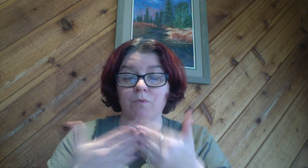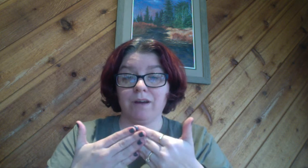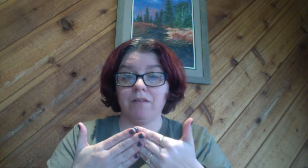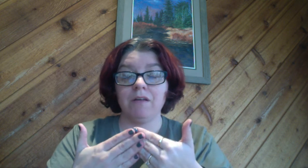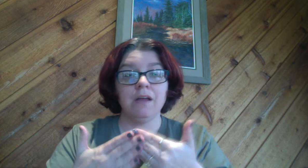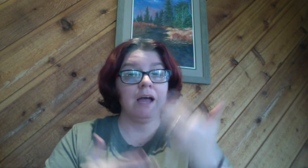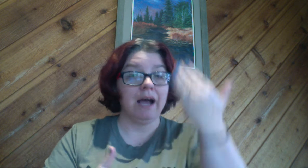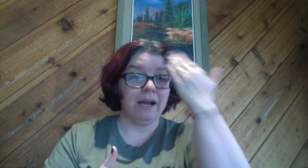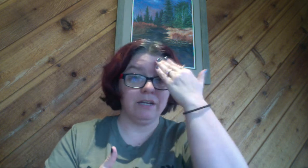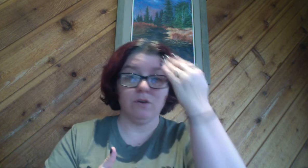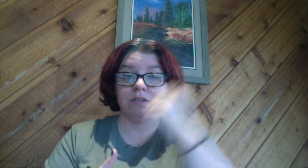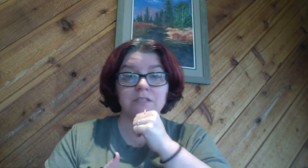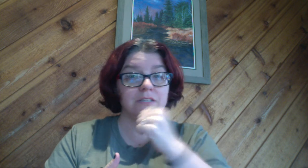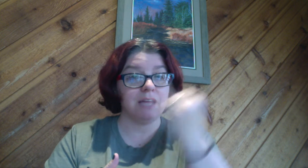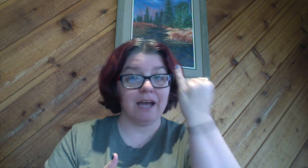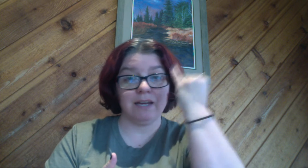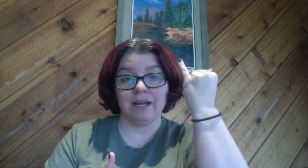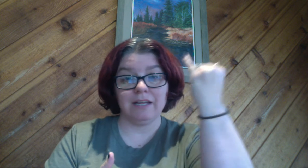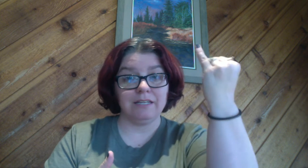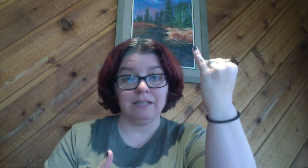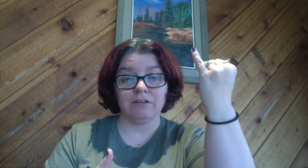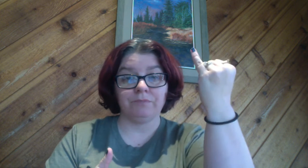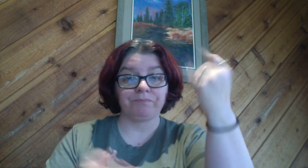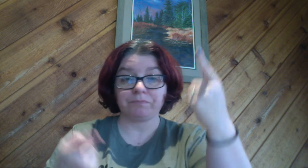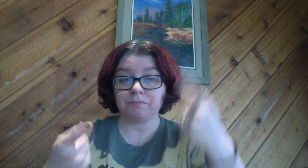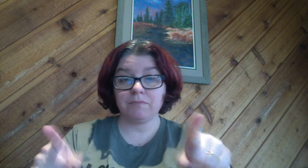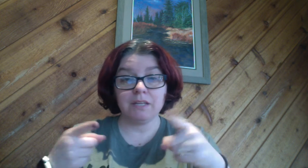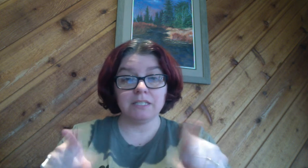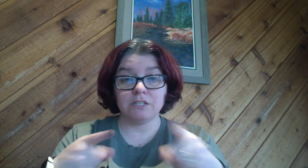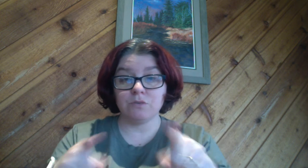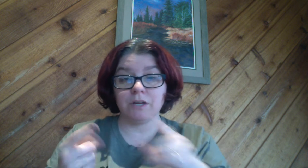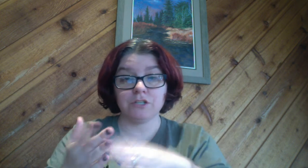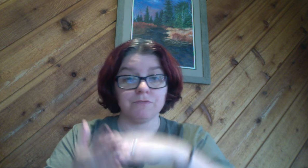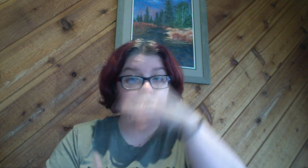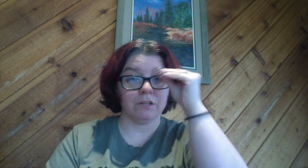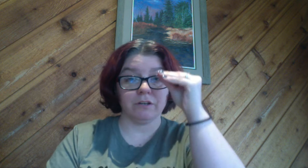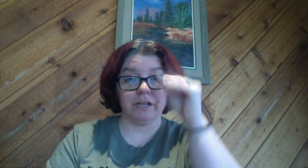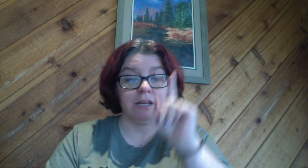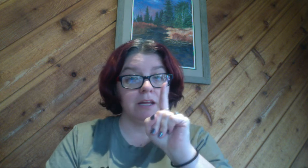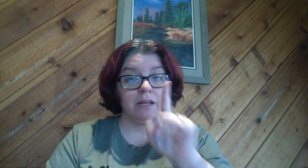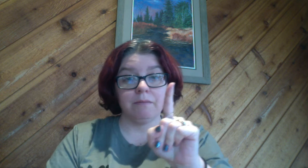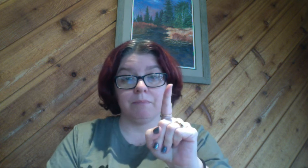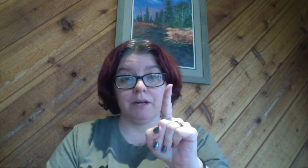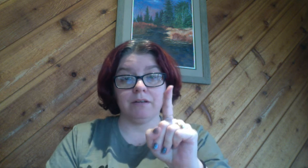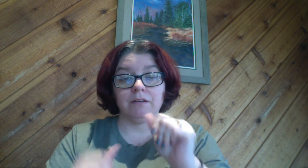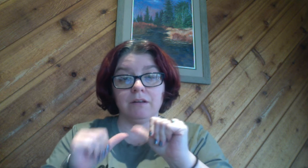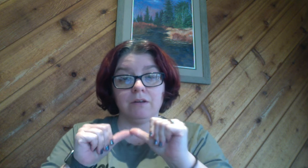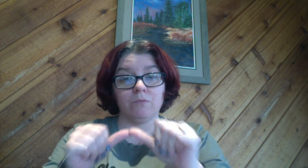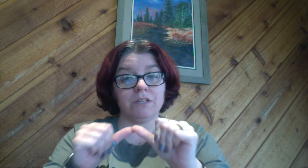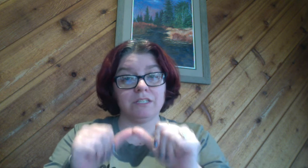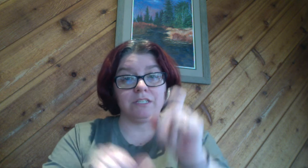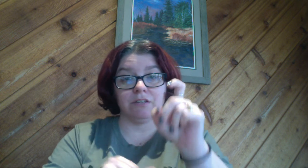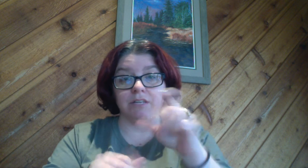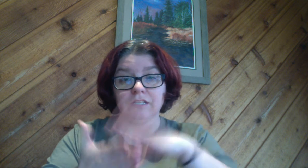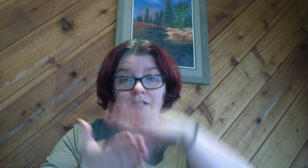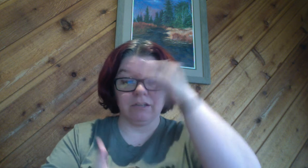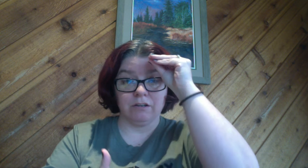well I know this is not an ideal situation for learning but we still need to learn